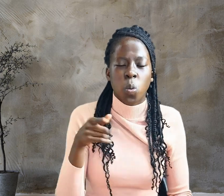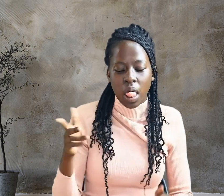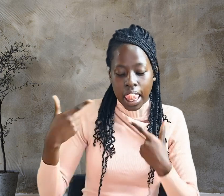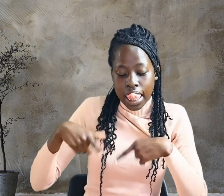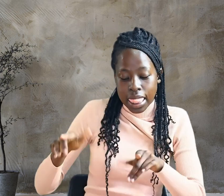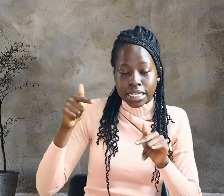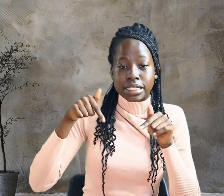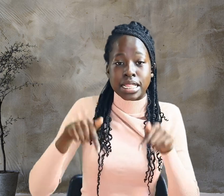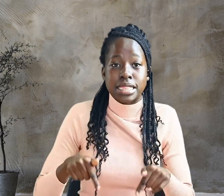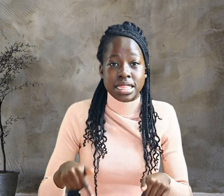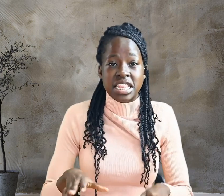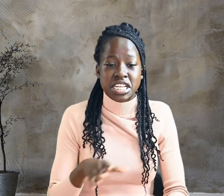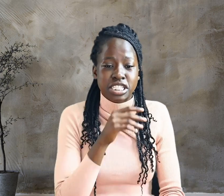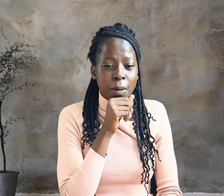a king opposes Caesar.